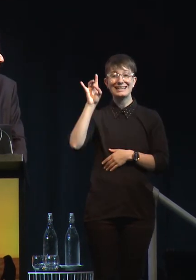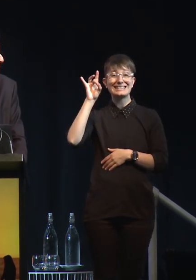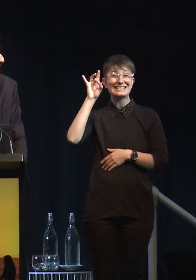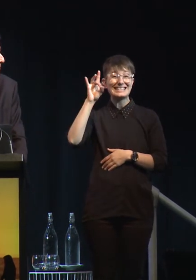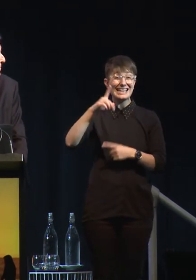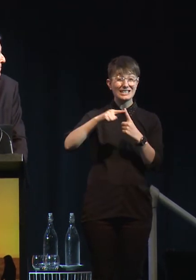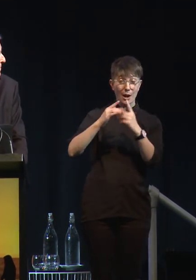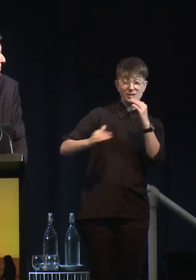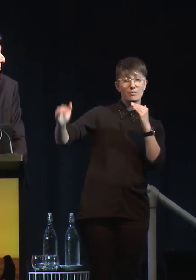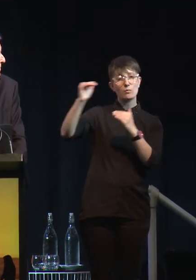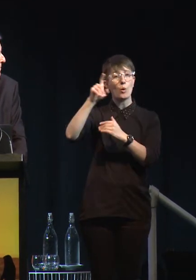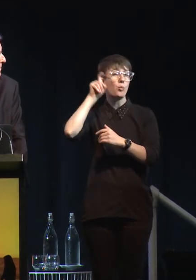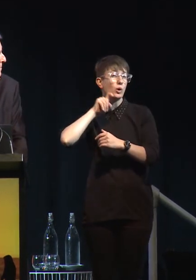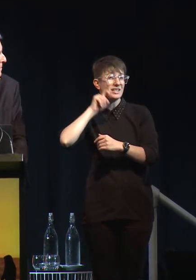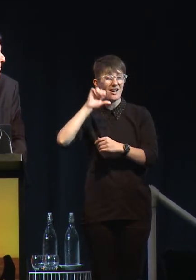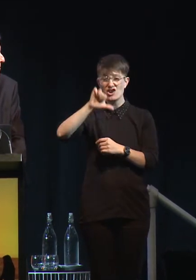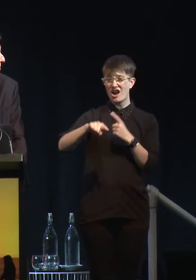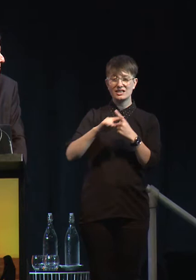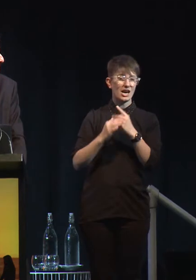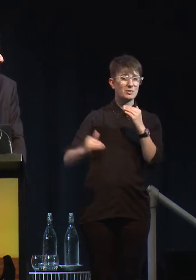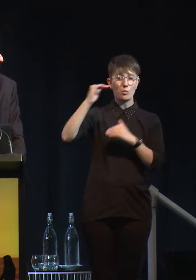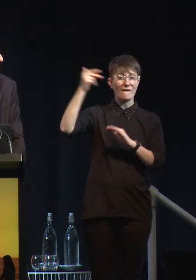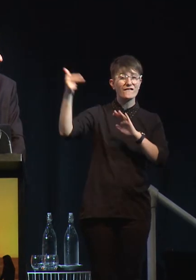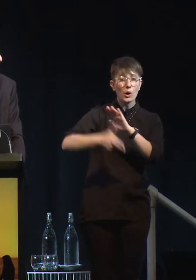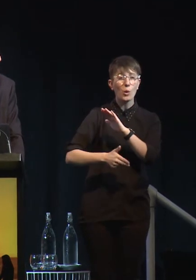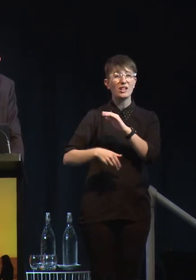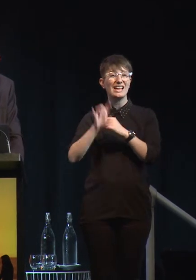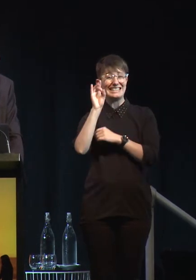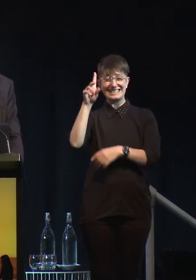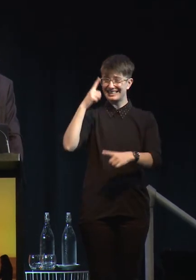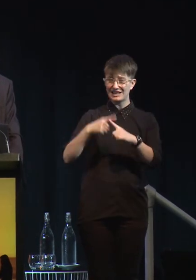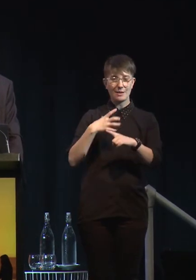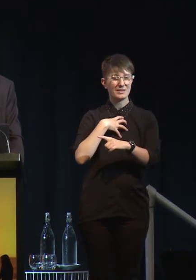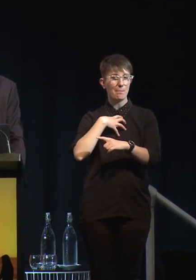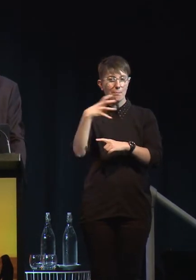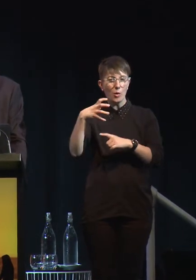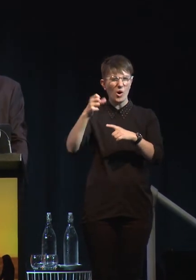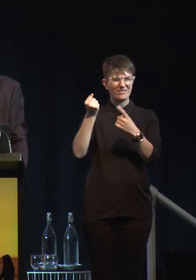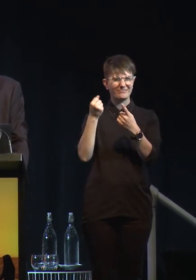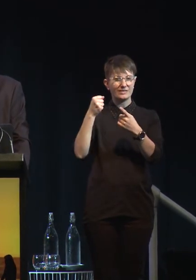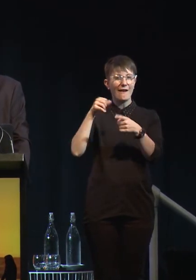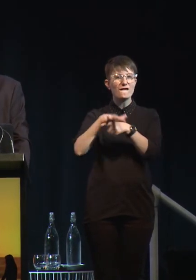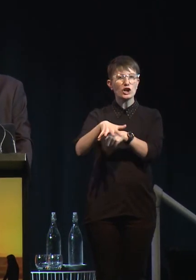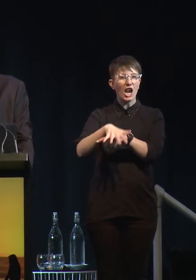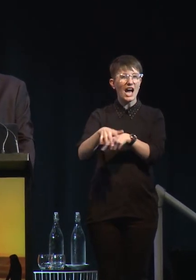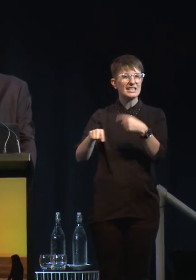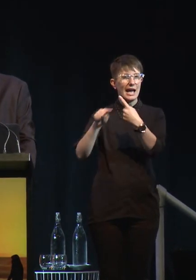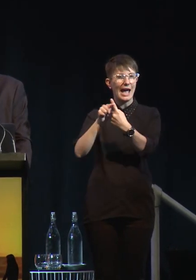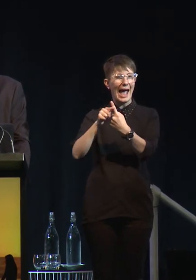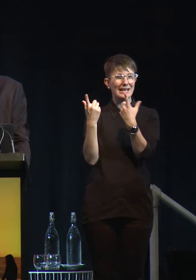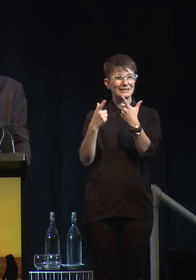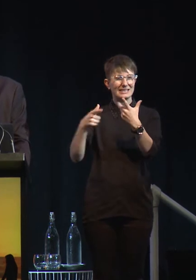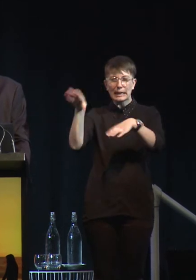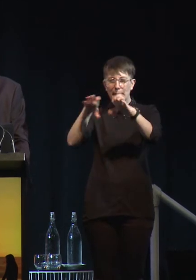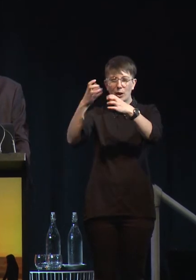9 times more fuel, 10 times more fertilizers and pesticides, and 20 times more emissions. If you think about